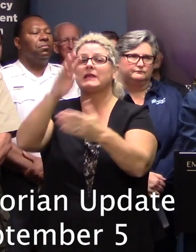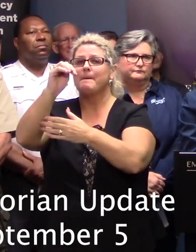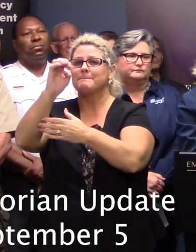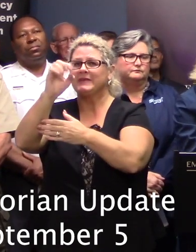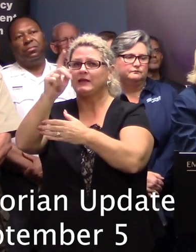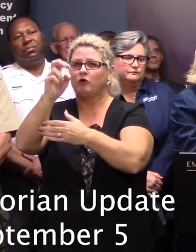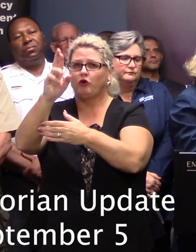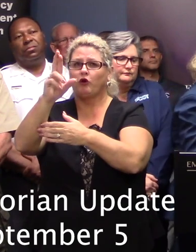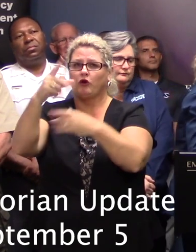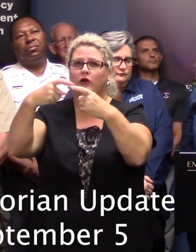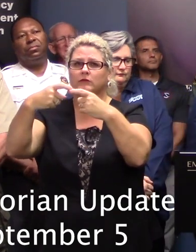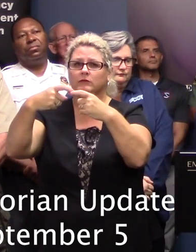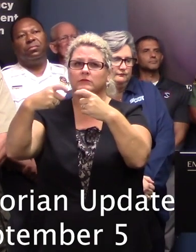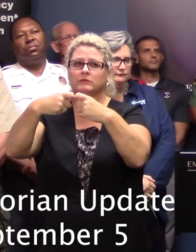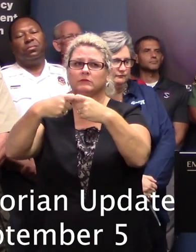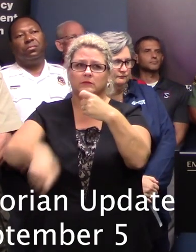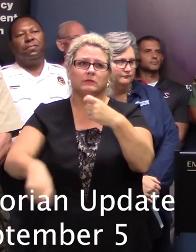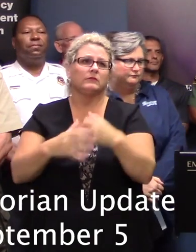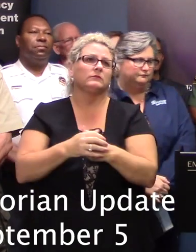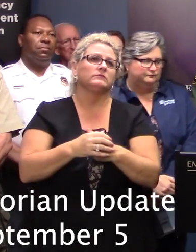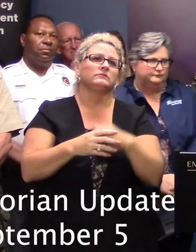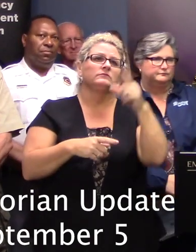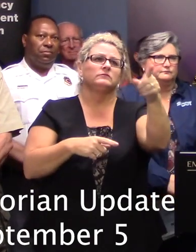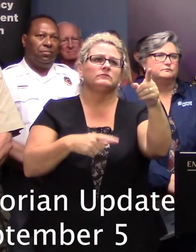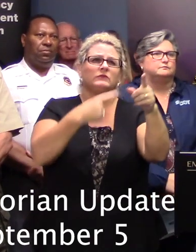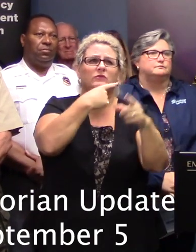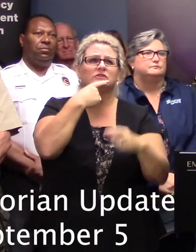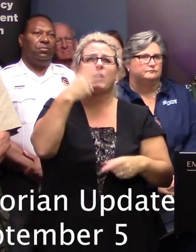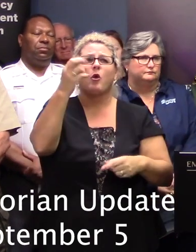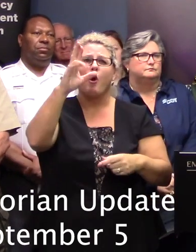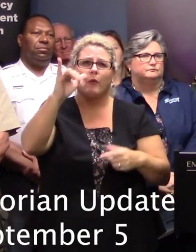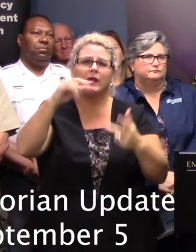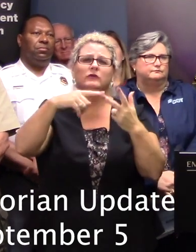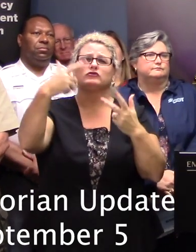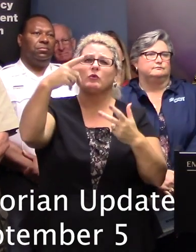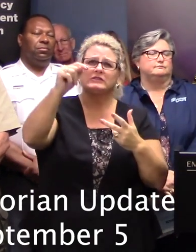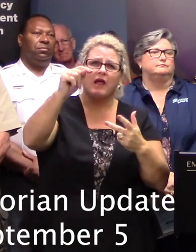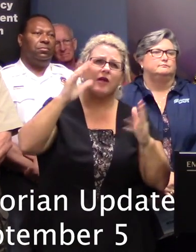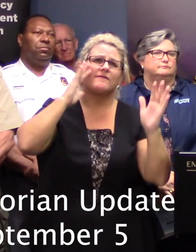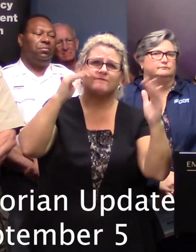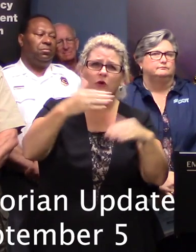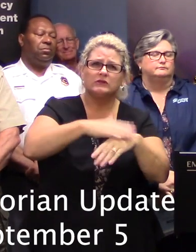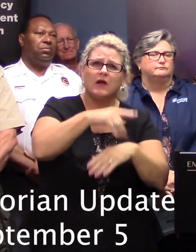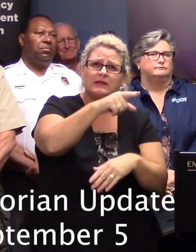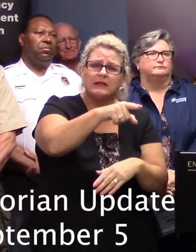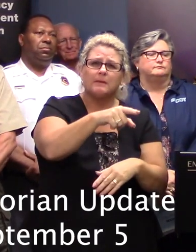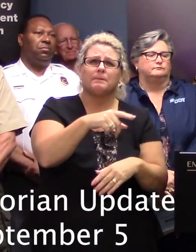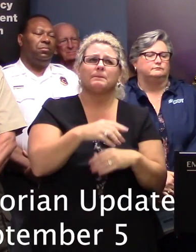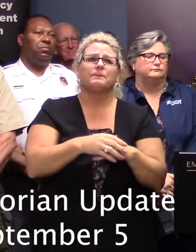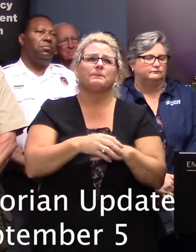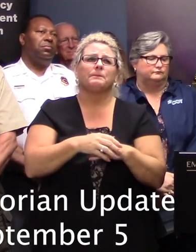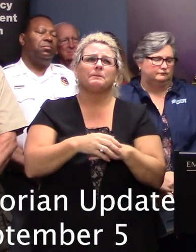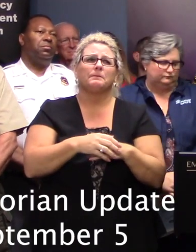And then Governor I know you also talked about kind of the focus now Ori and Georgetown counties you've talked about it throughout the week but now that it's